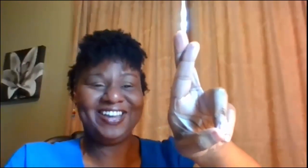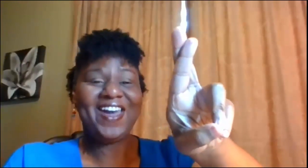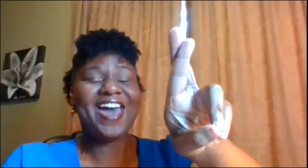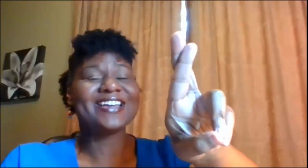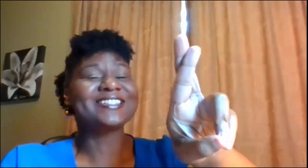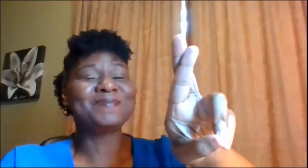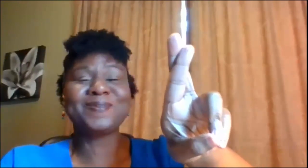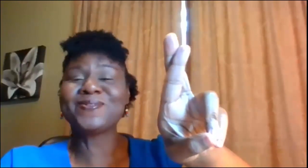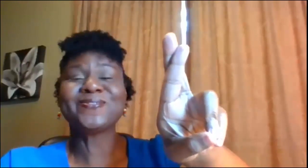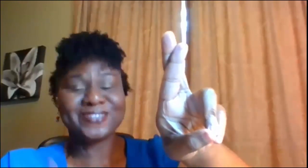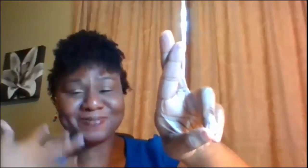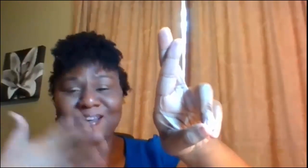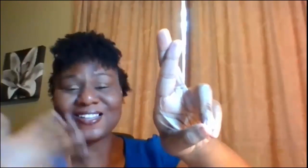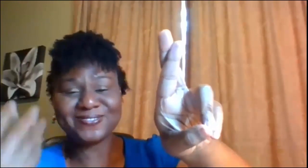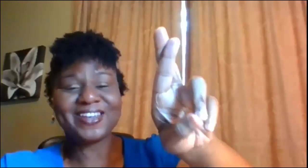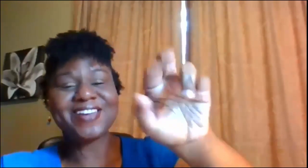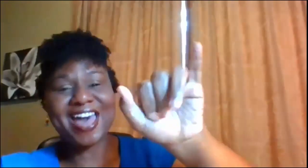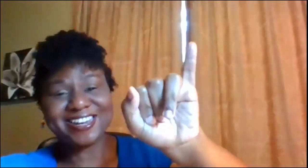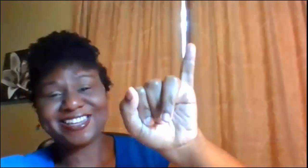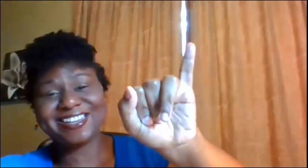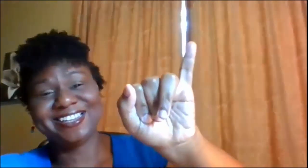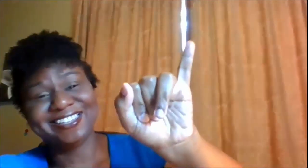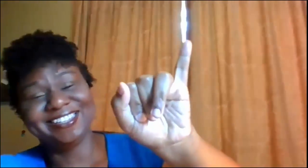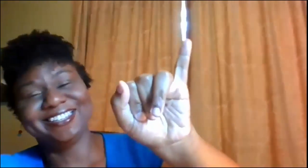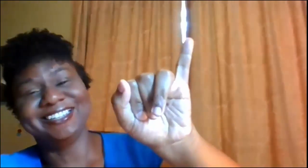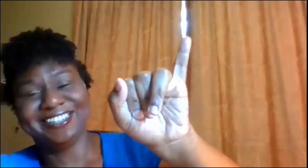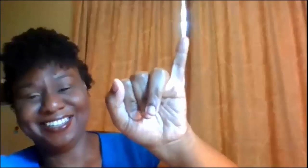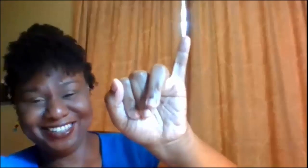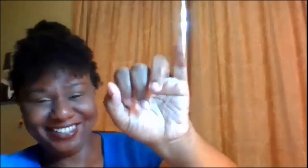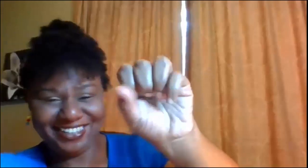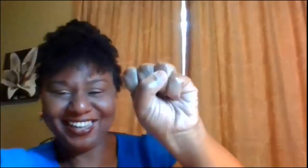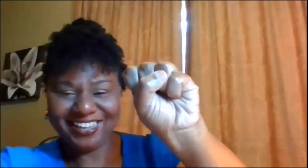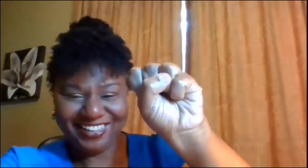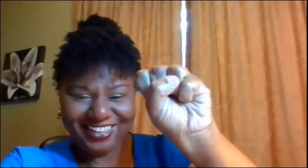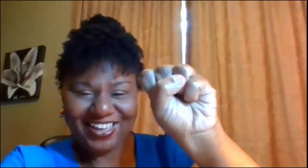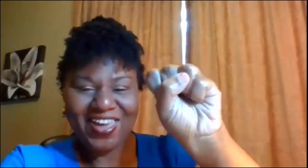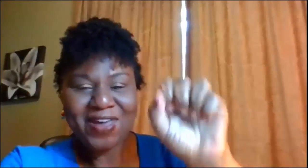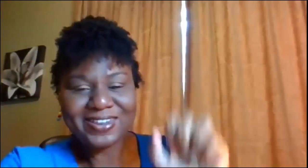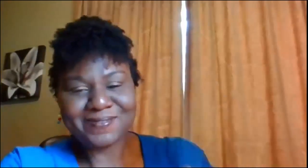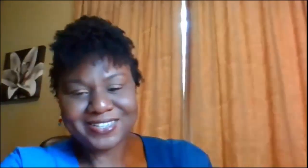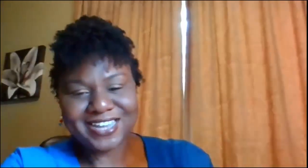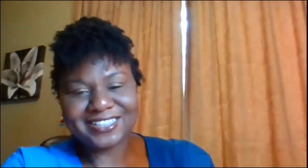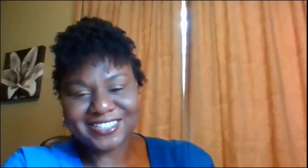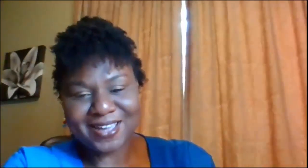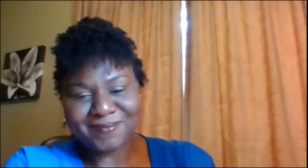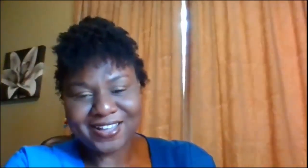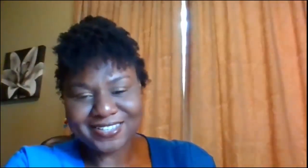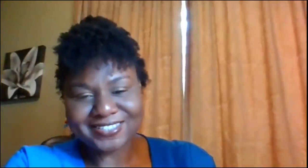I can see people response when they've gotten it let me check the chat box